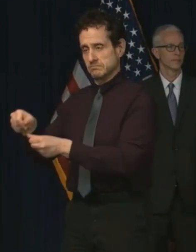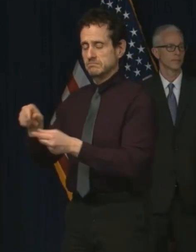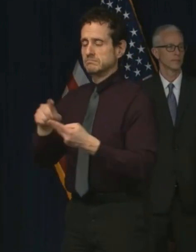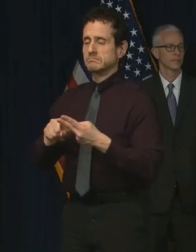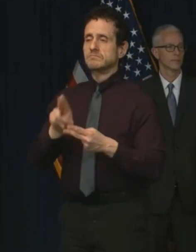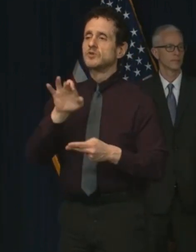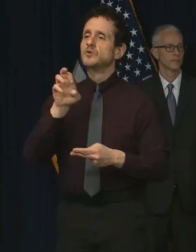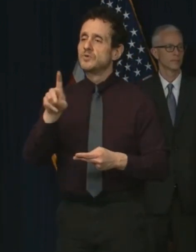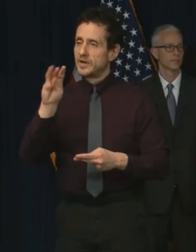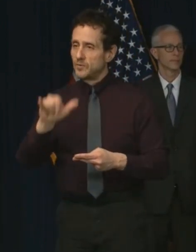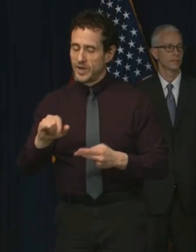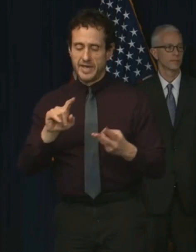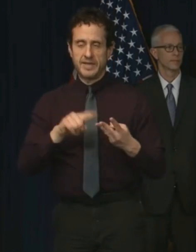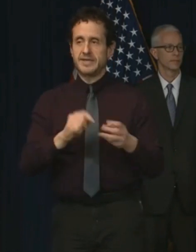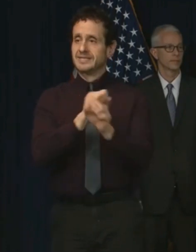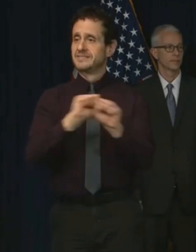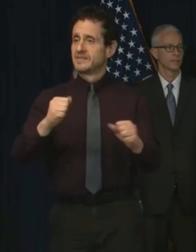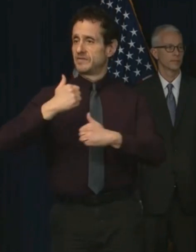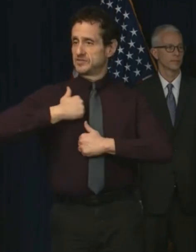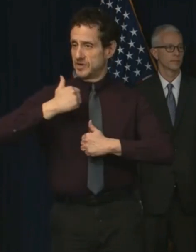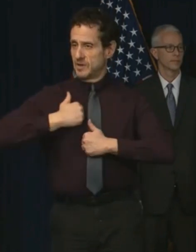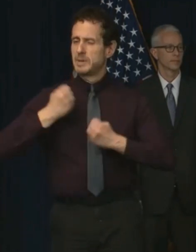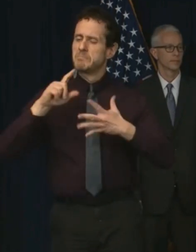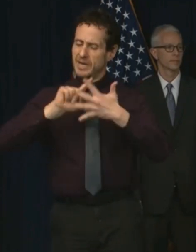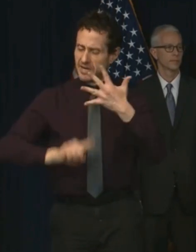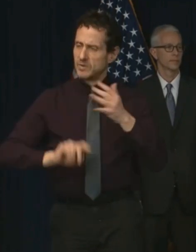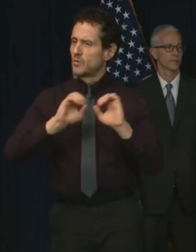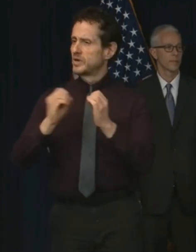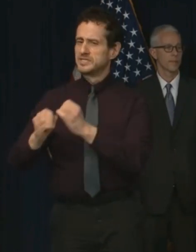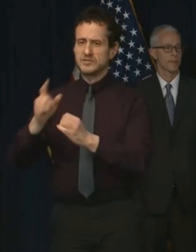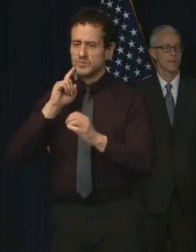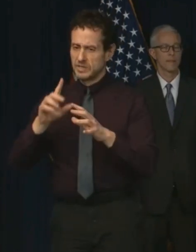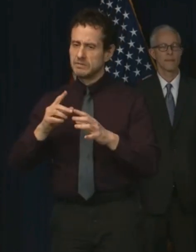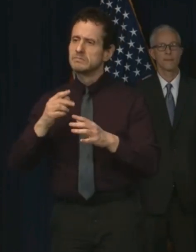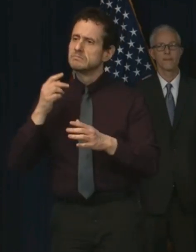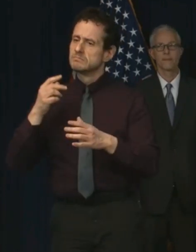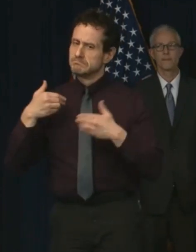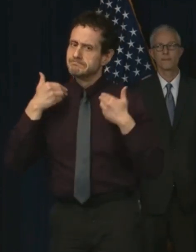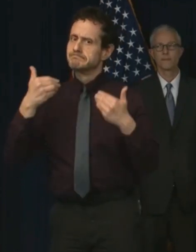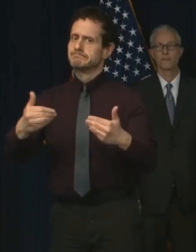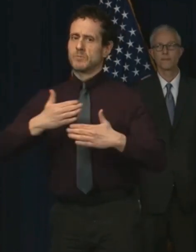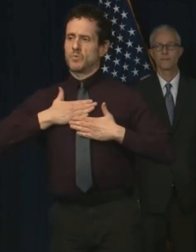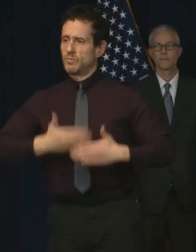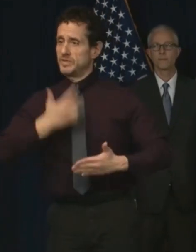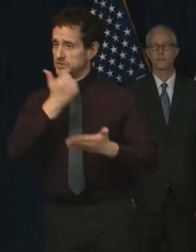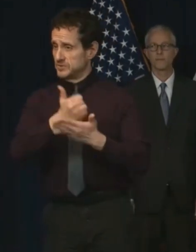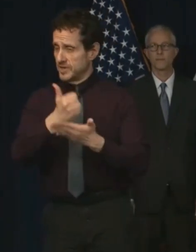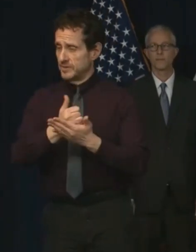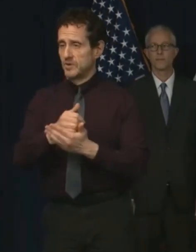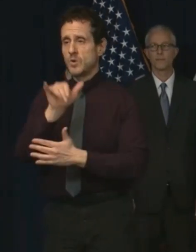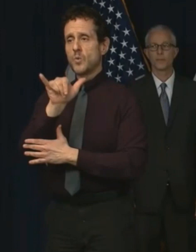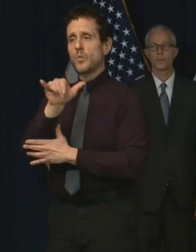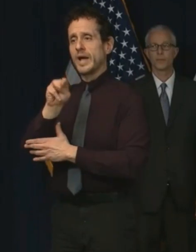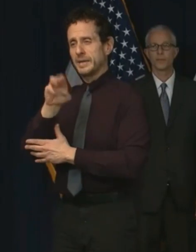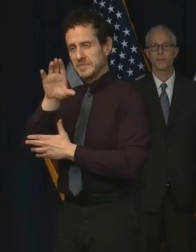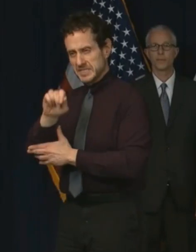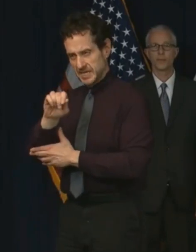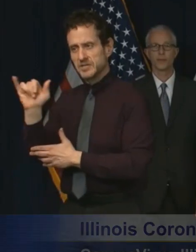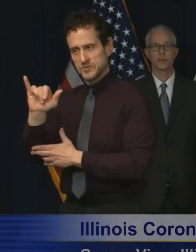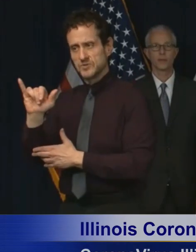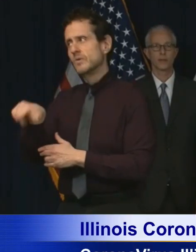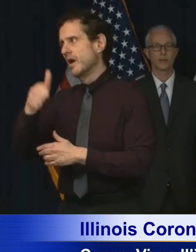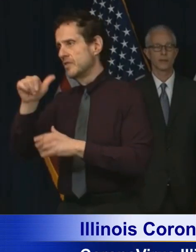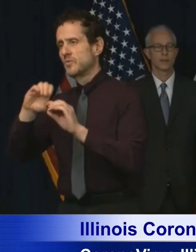Salvation Army, and many, many more who are really stepping up in this time of need. The YMCA and others.